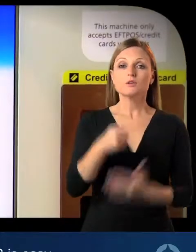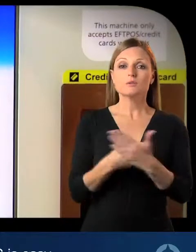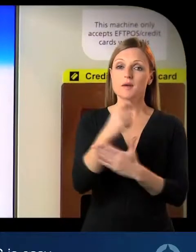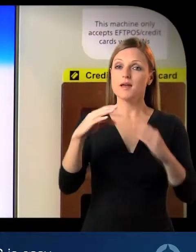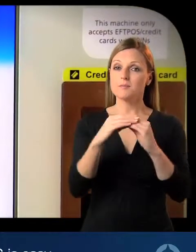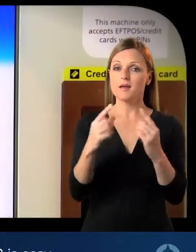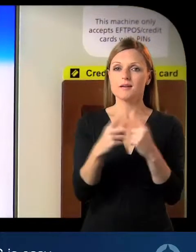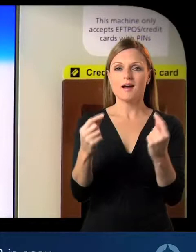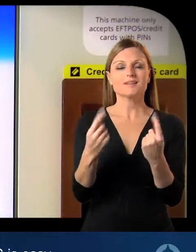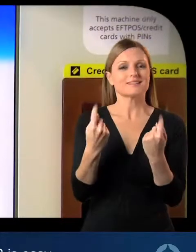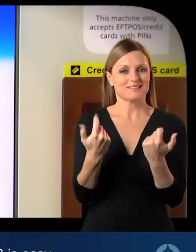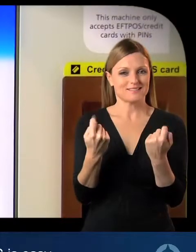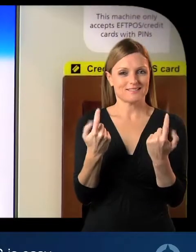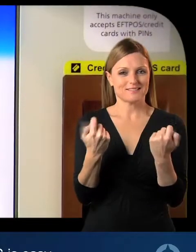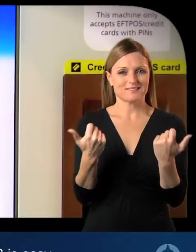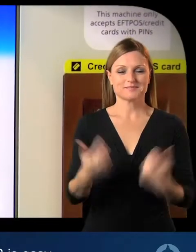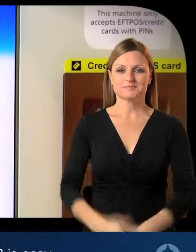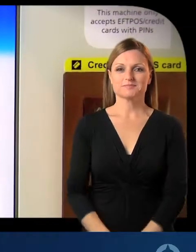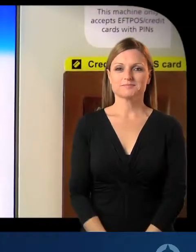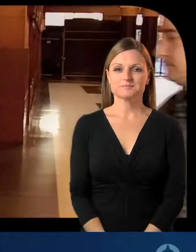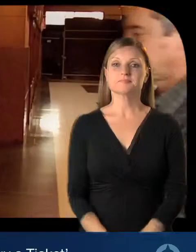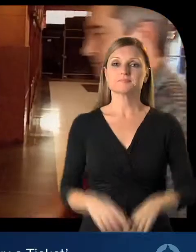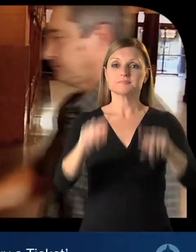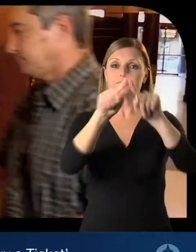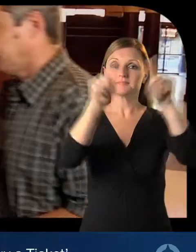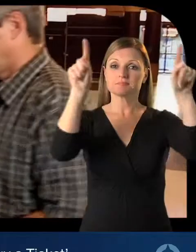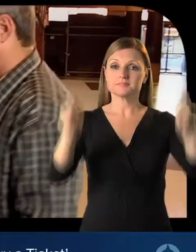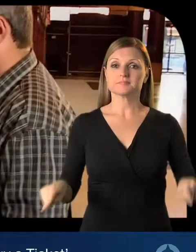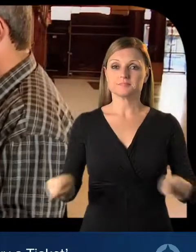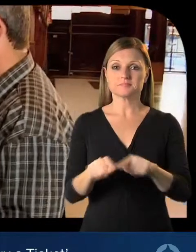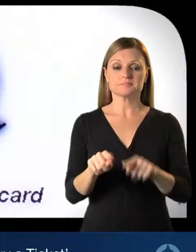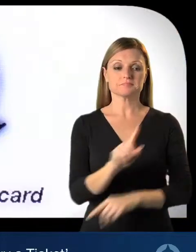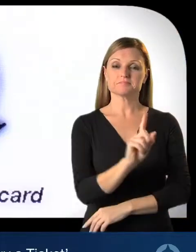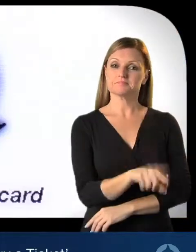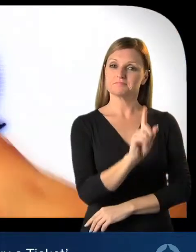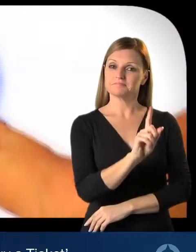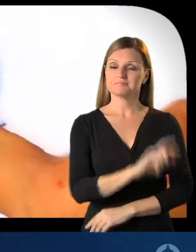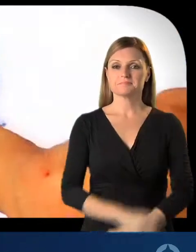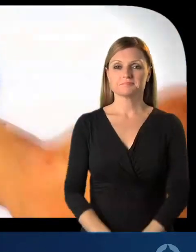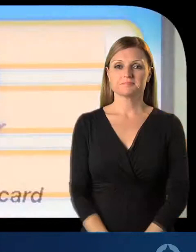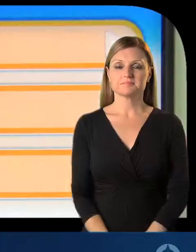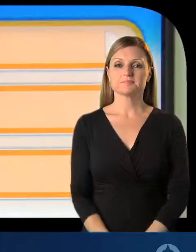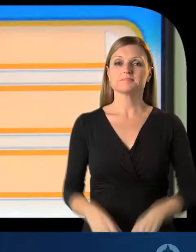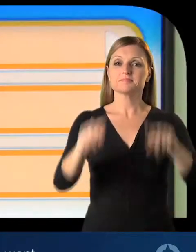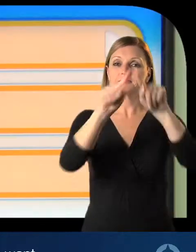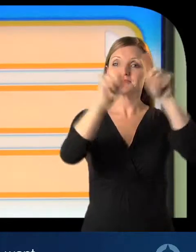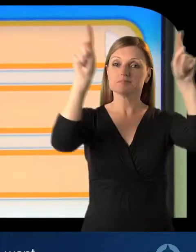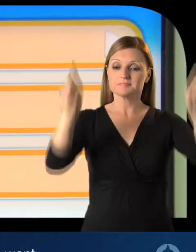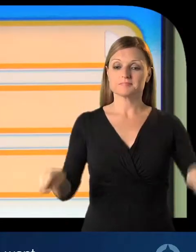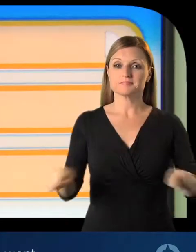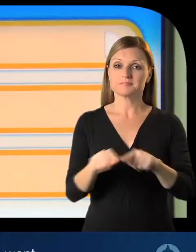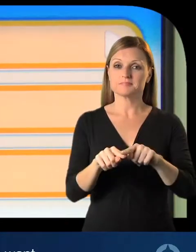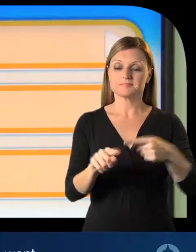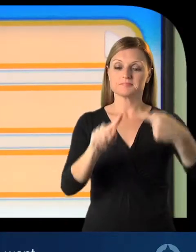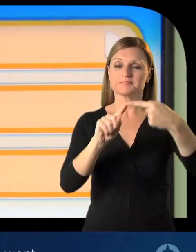paying for your ticket by FTPOS is easy on the welcome screen select buy a ticket then select the ticket